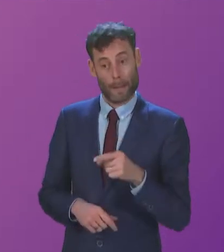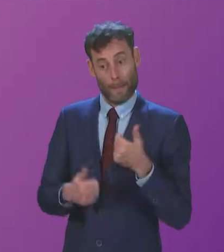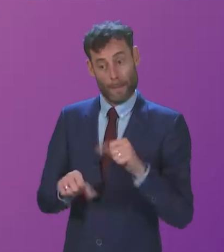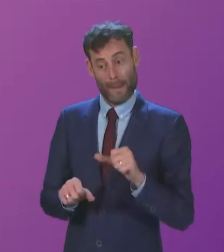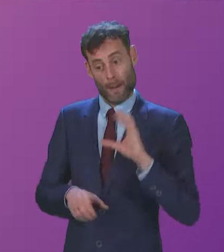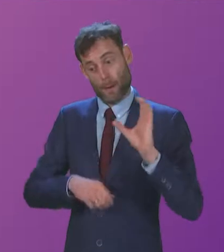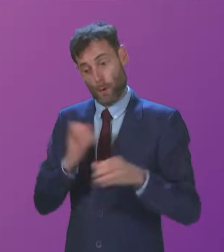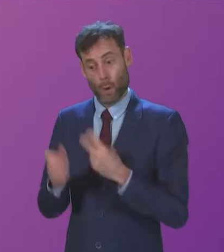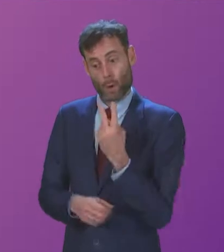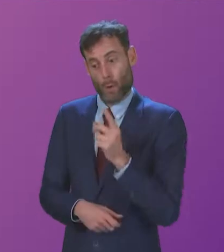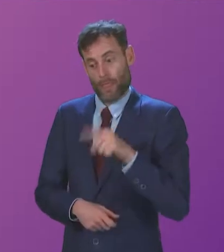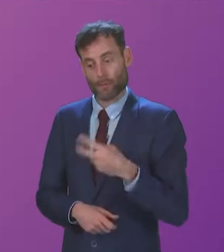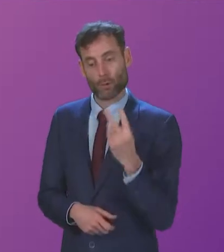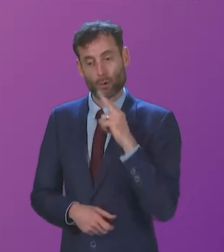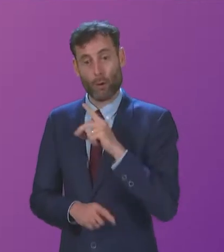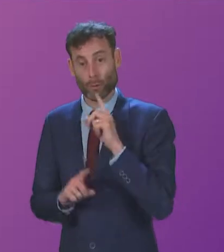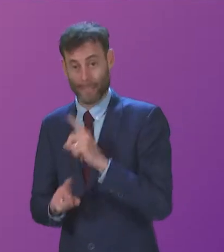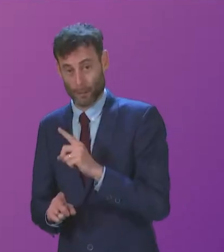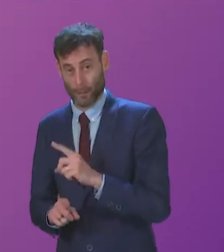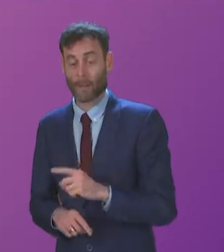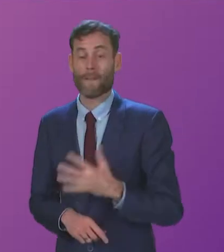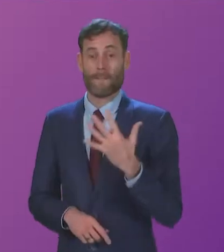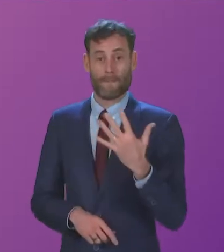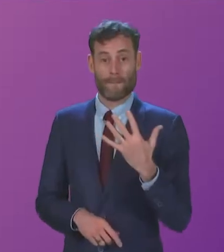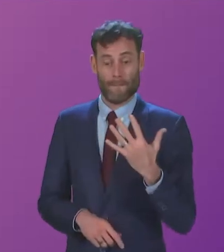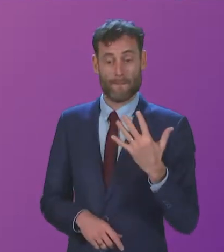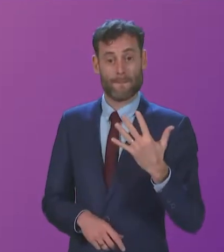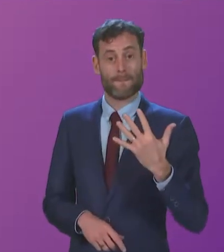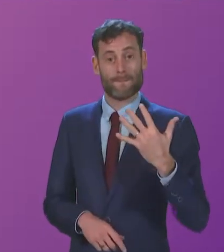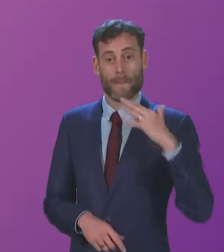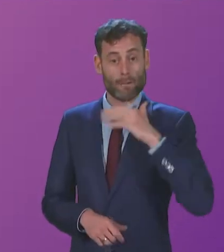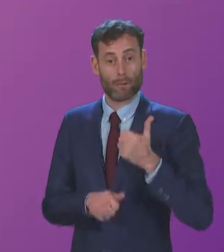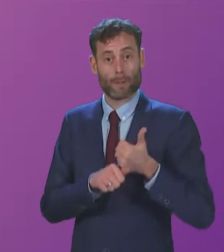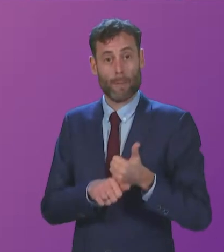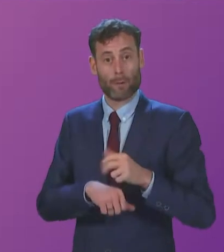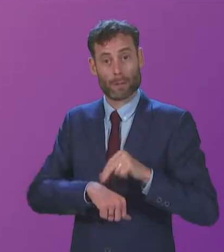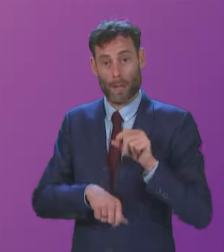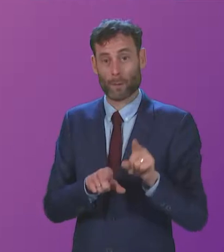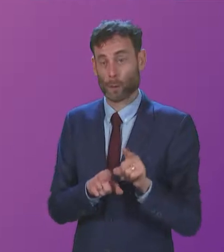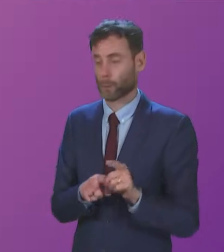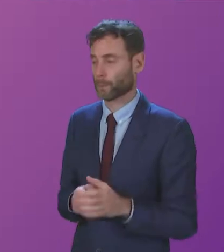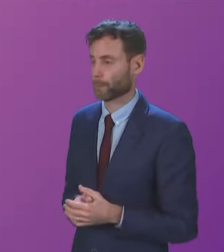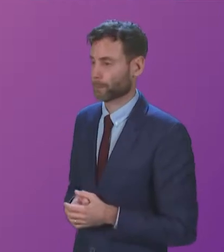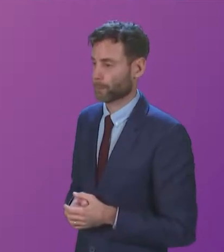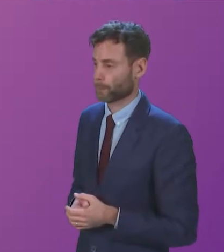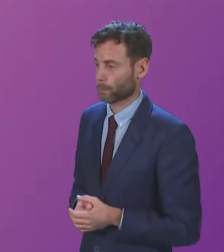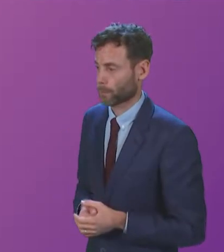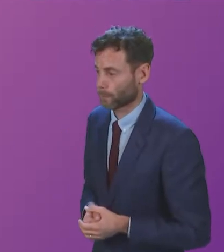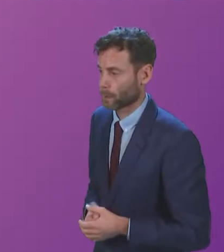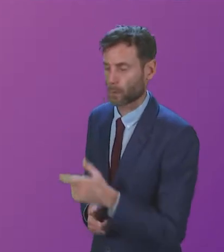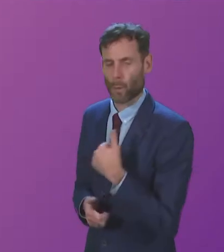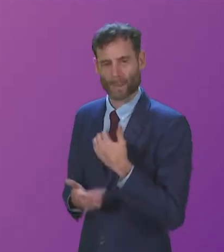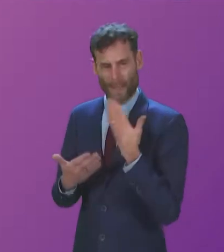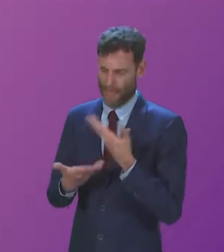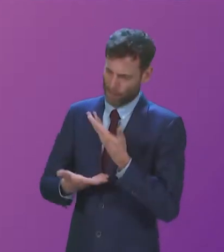,200 teachers and more than 500 support staff in schools across Scotland. Martin Whitfield. I thank the Cabinet Secretary